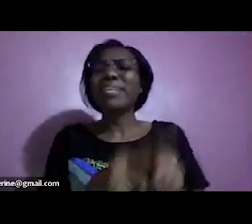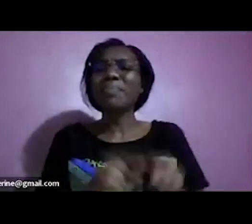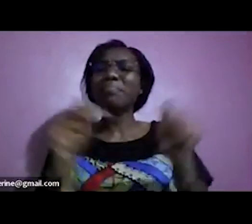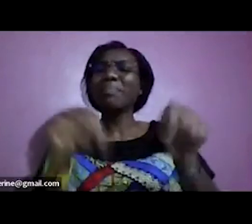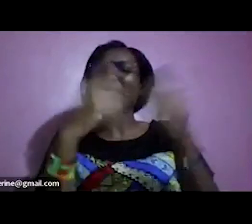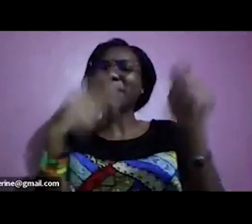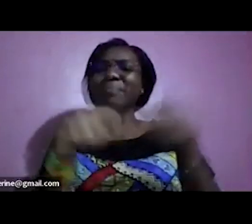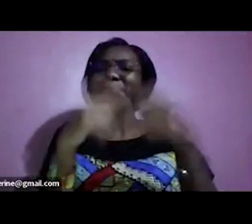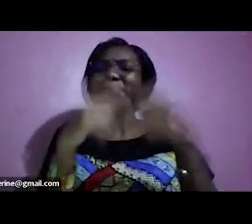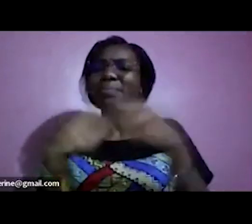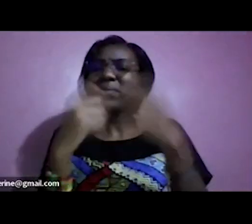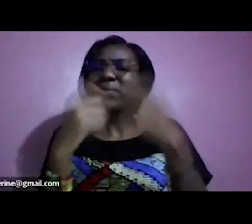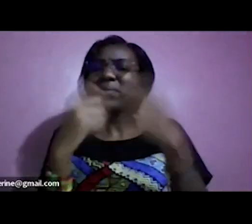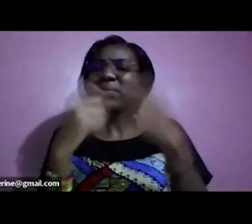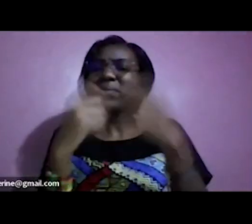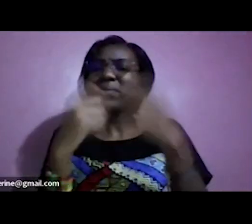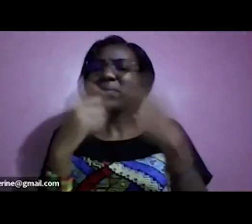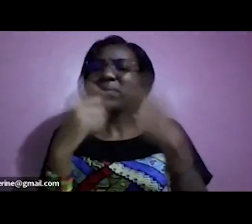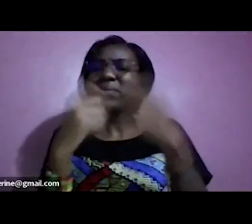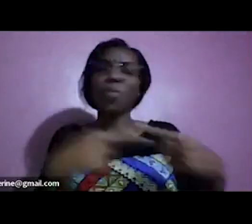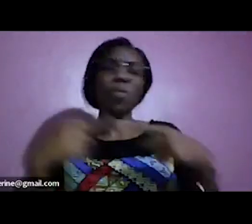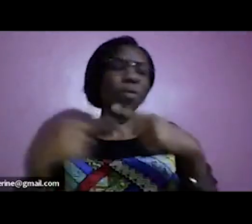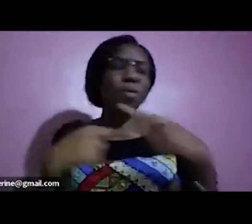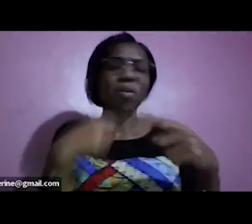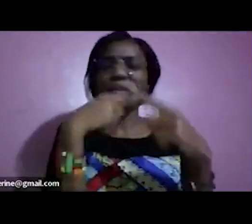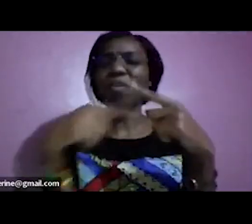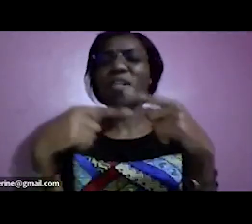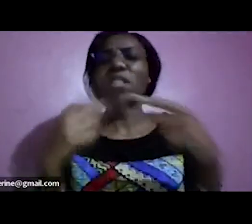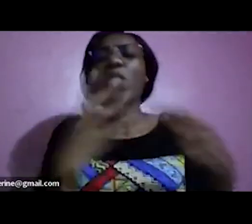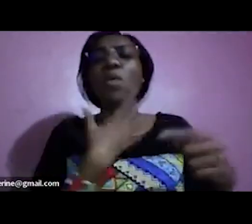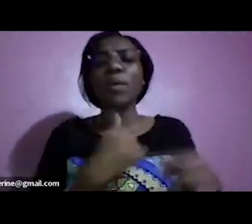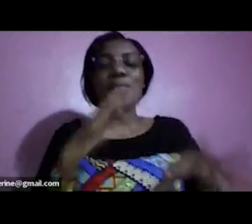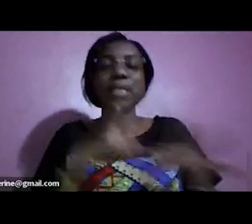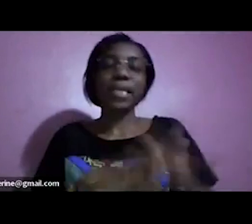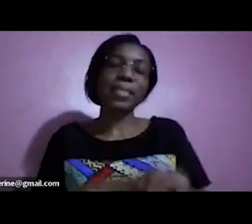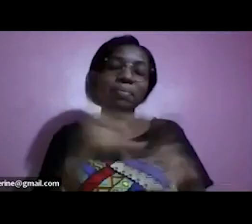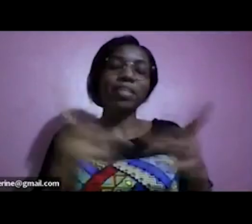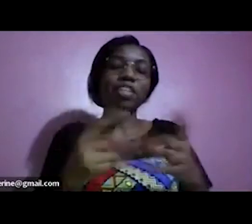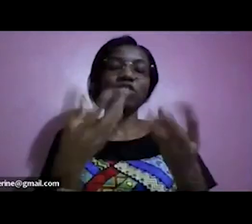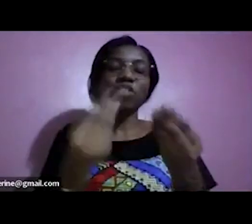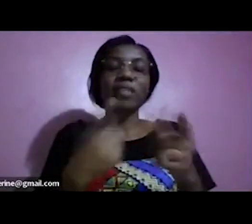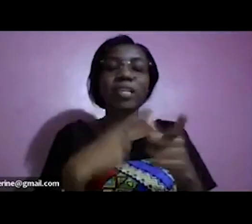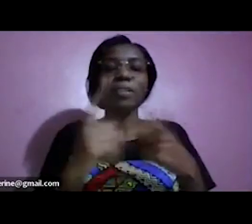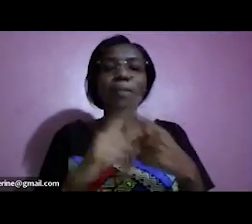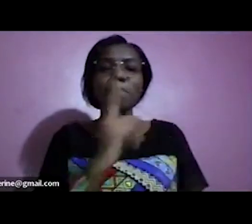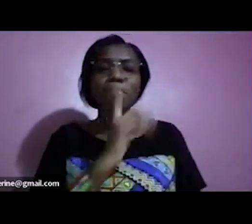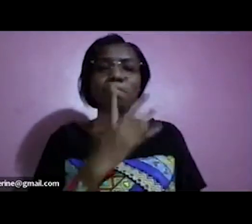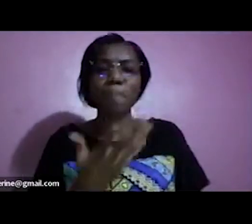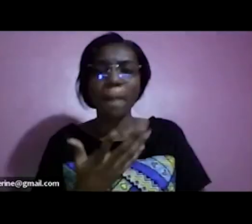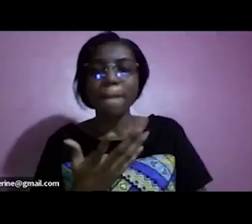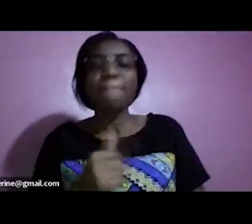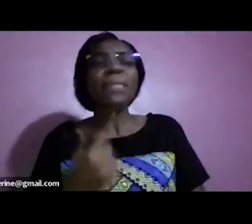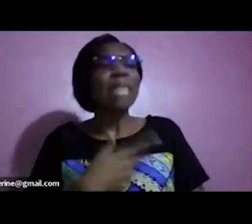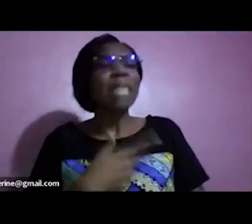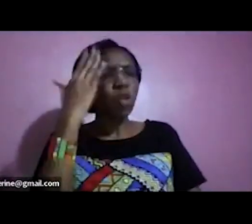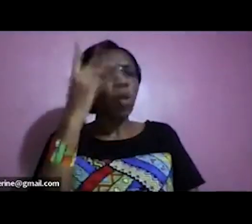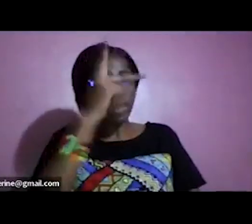they are fighting this getting to your to your to your soft side and saying you see you we are your parents you know your parents you know your parents